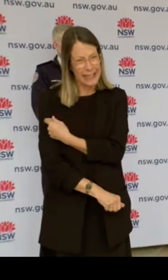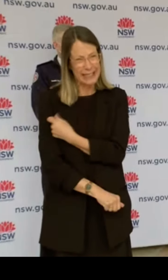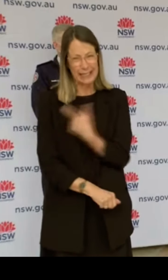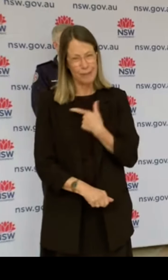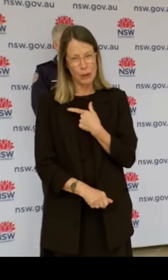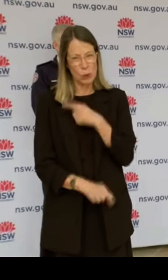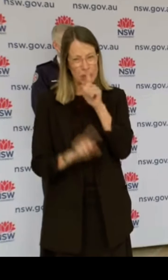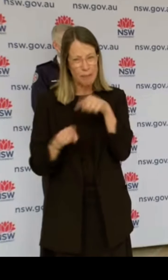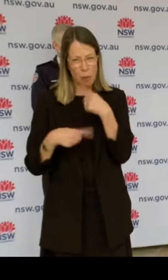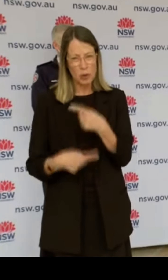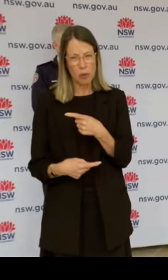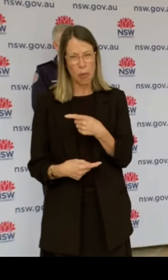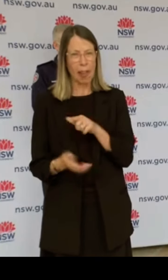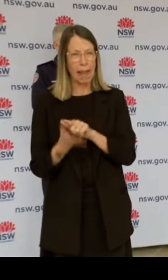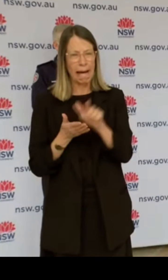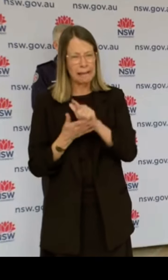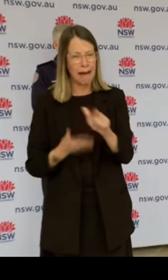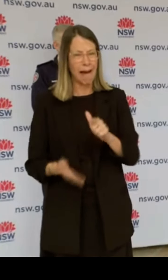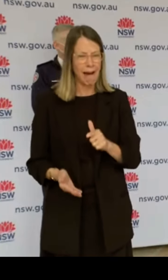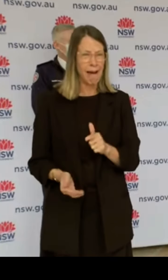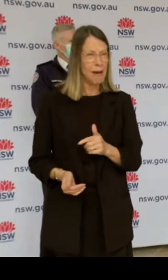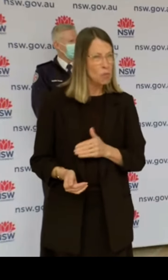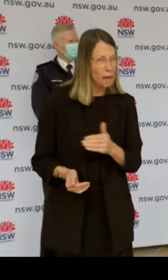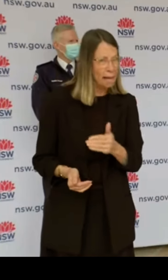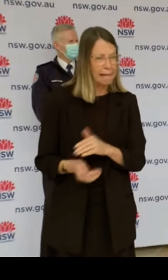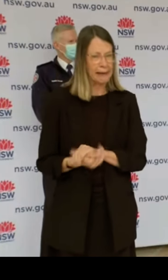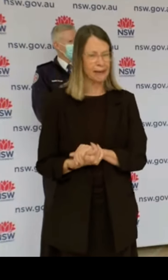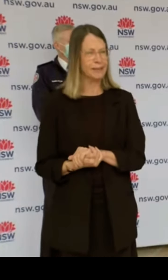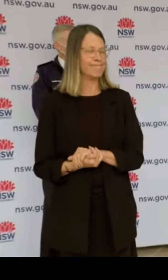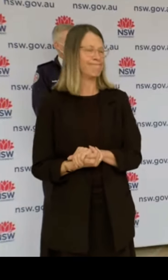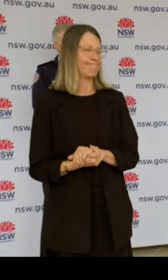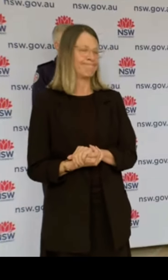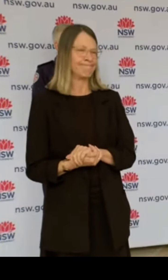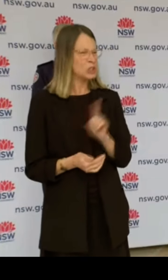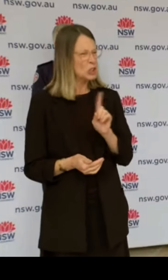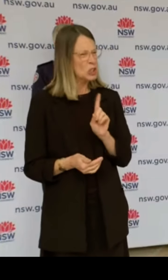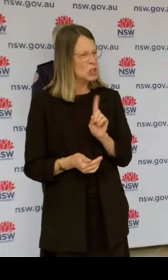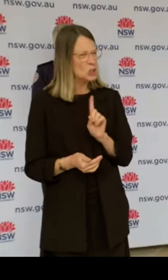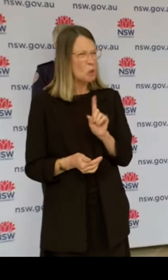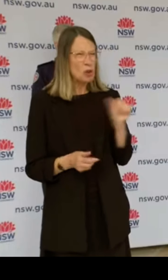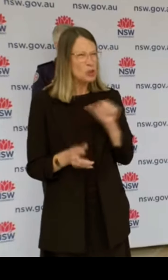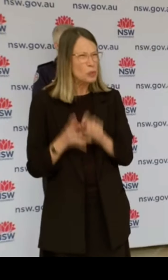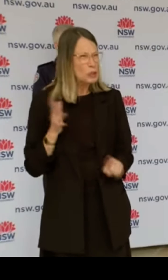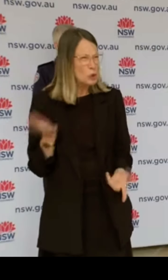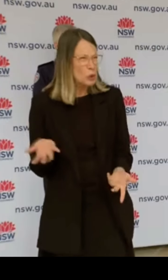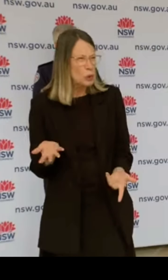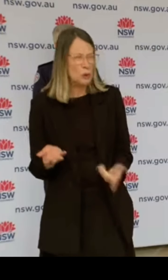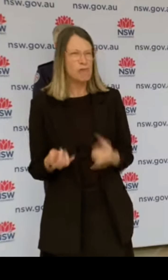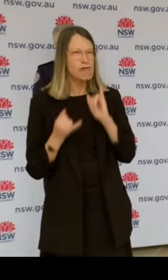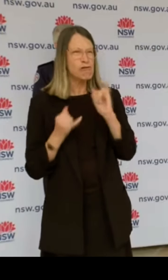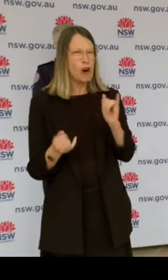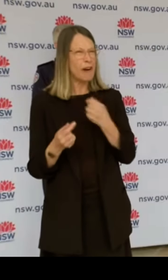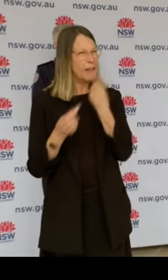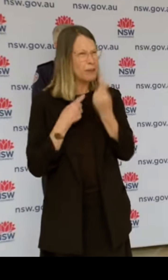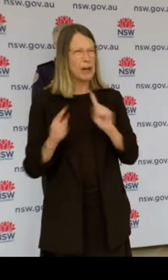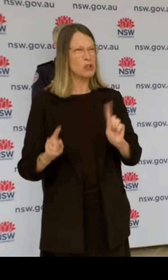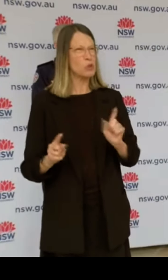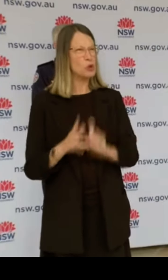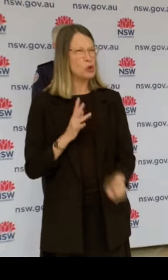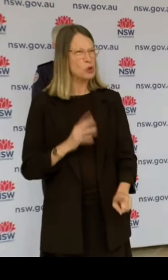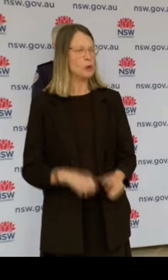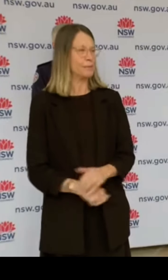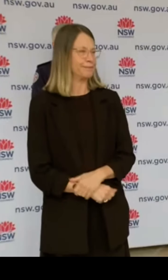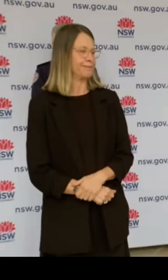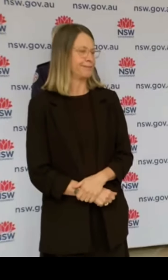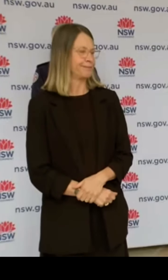What I would say is that what I'd say more broadly to the community is that the